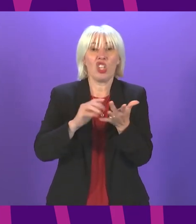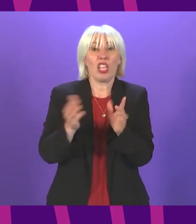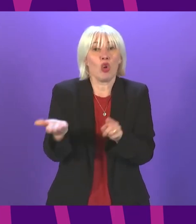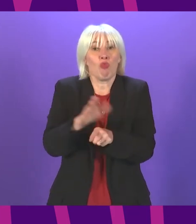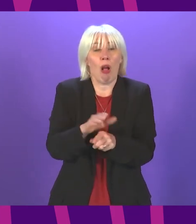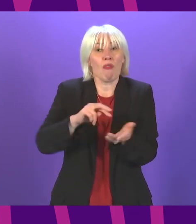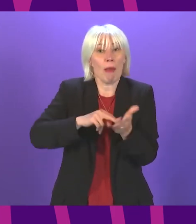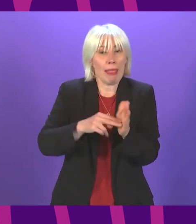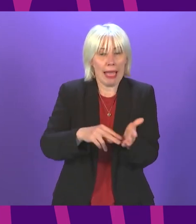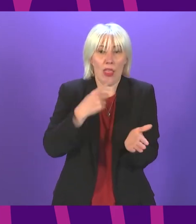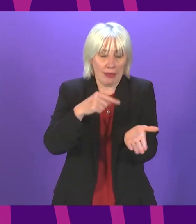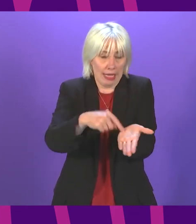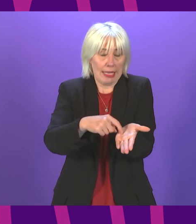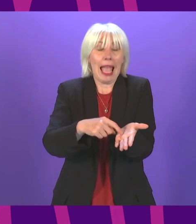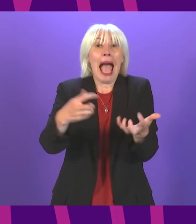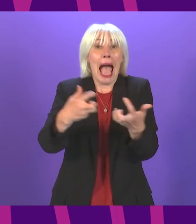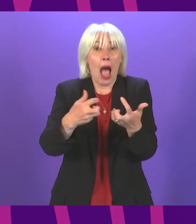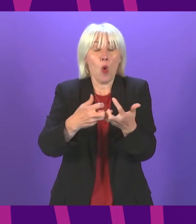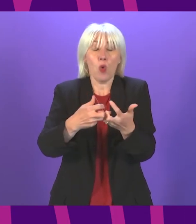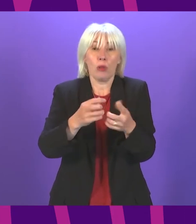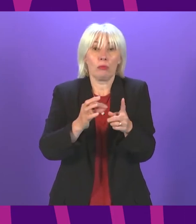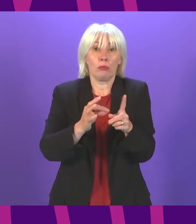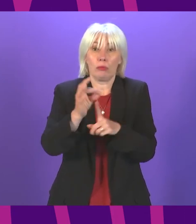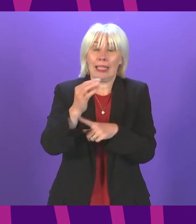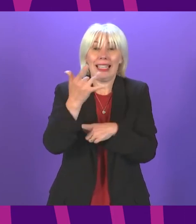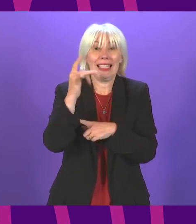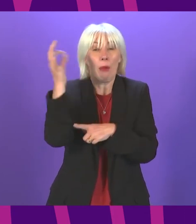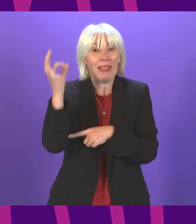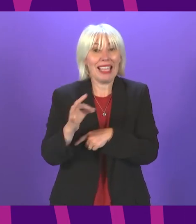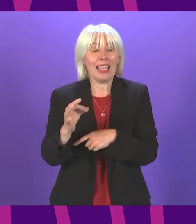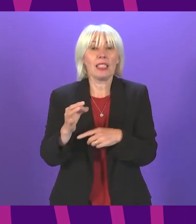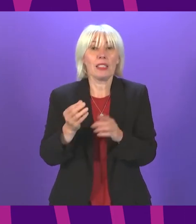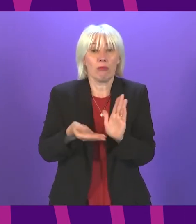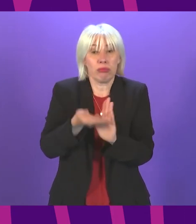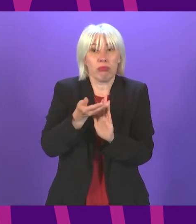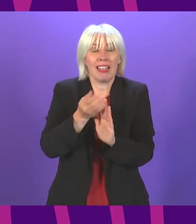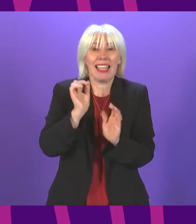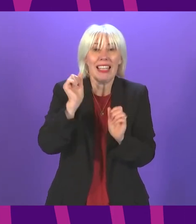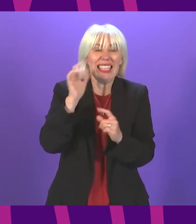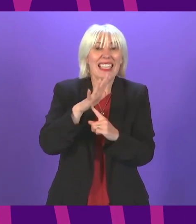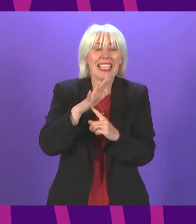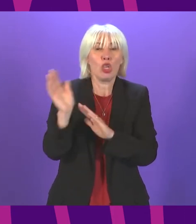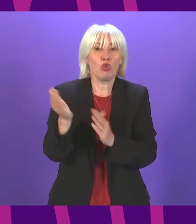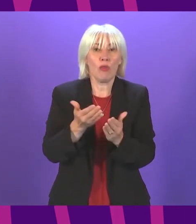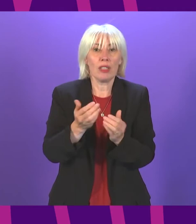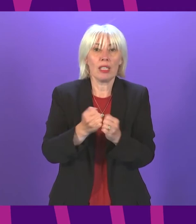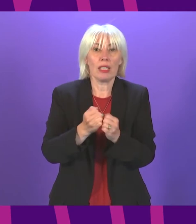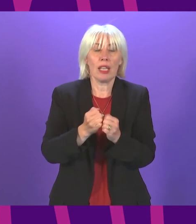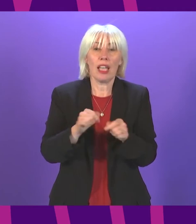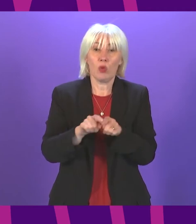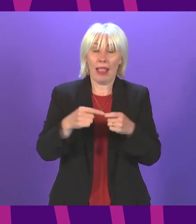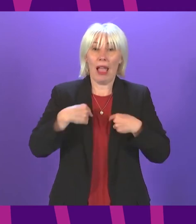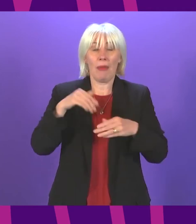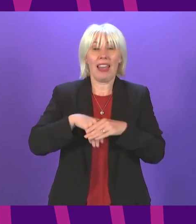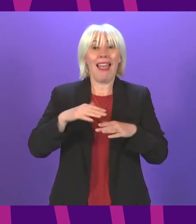setting out how they will achieve a 10% increase in activity and key services and as a member of the Health and Sport Committee